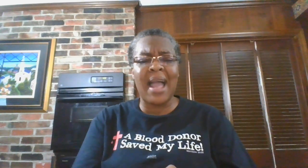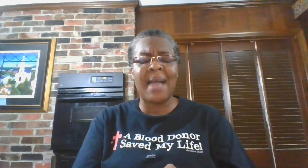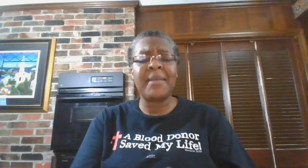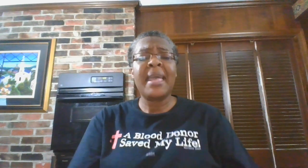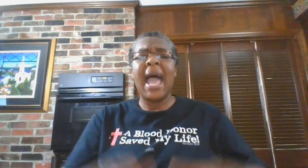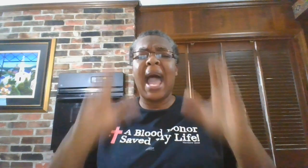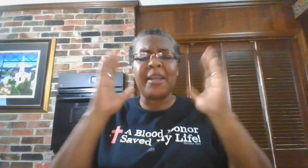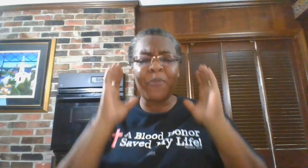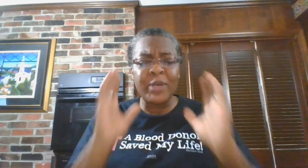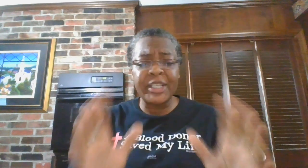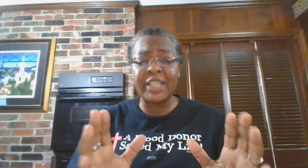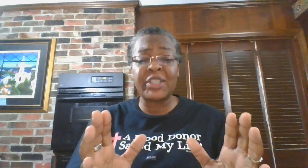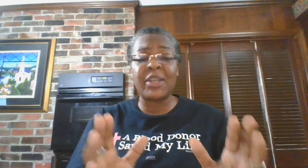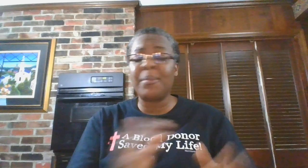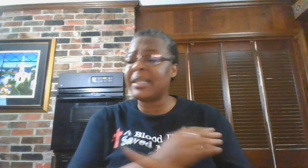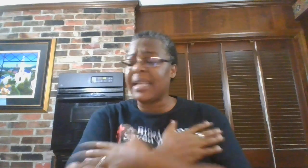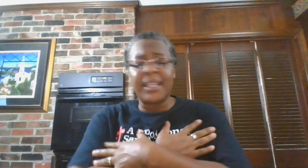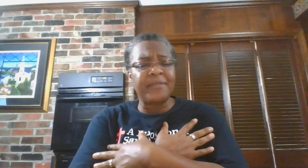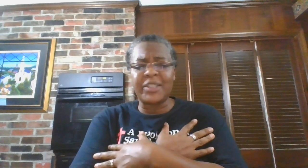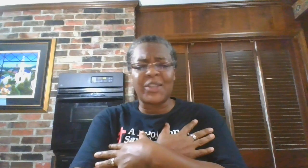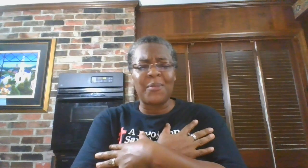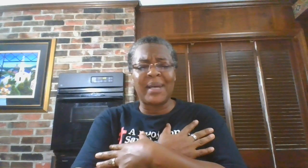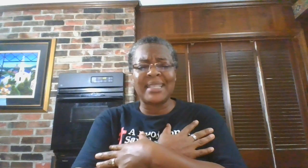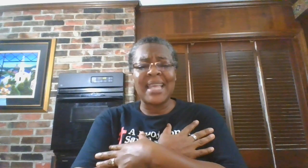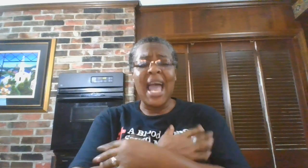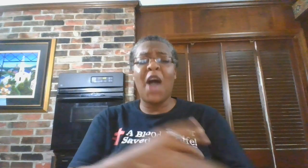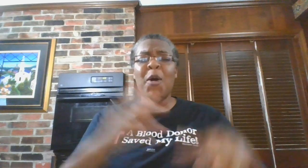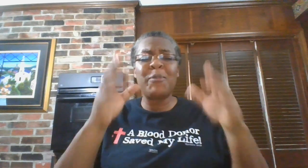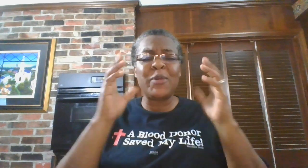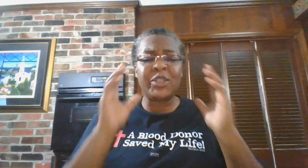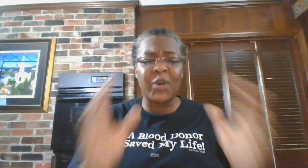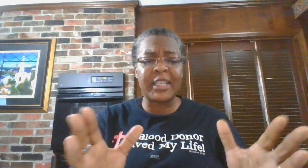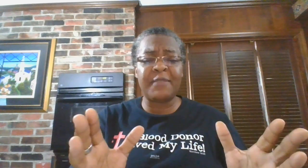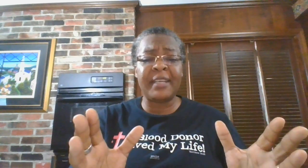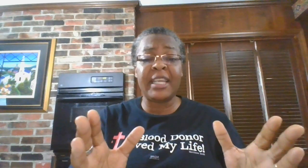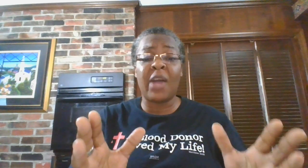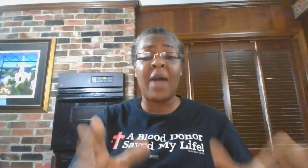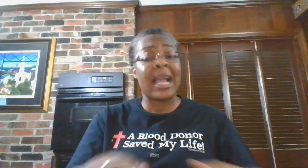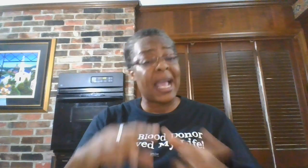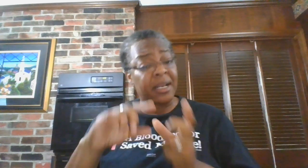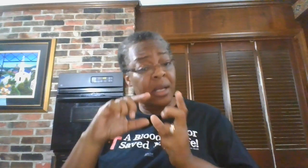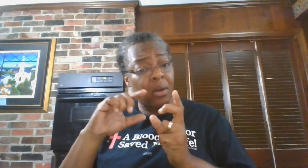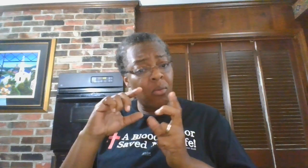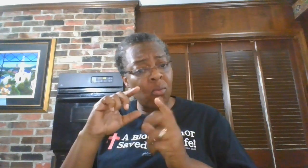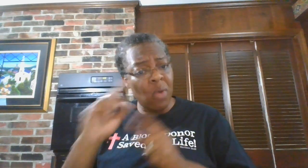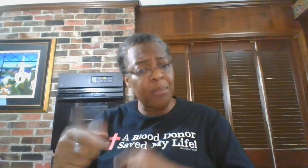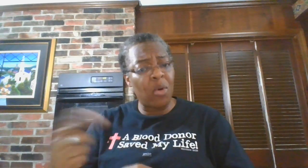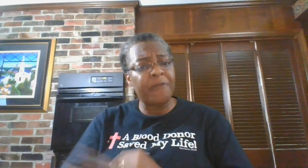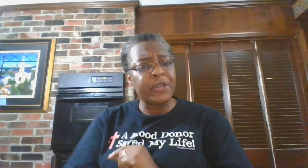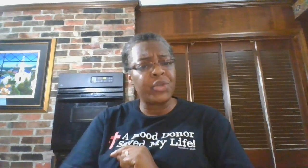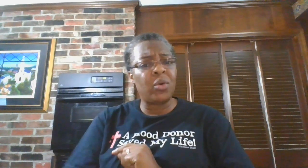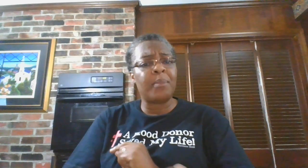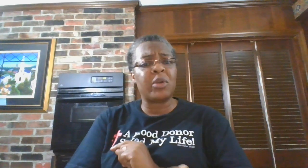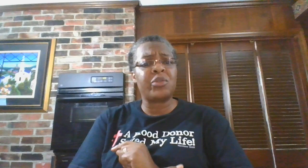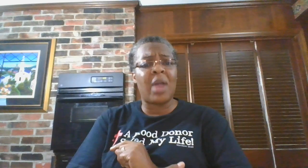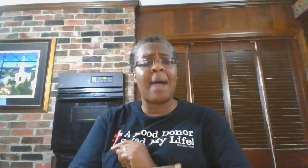I appreciate you so much. I love you so much. I hope you enjoy this video. I got one more for sure I'm going to drop.